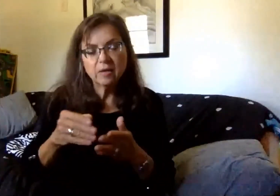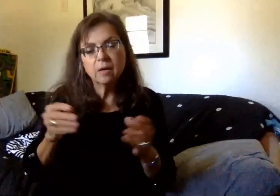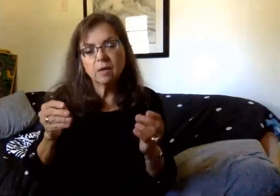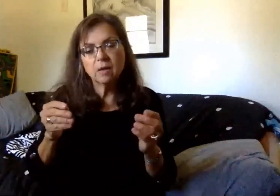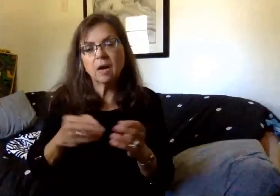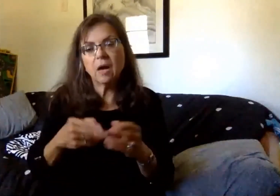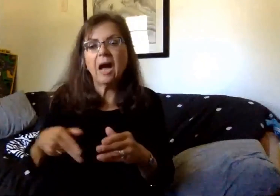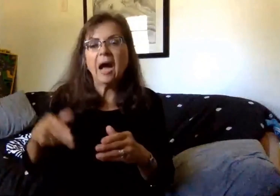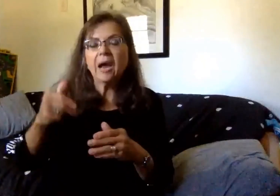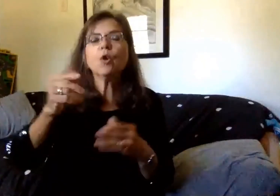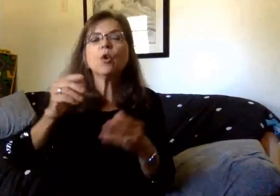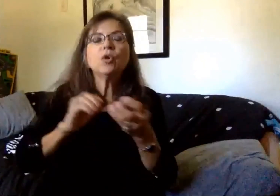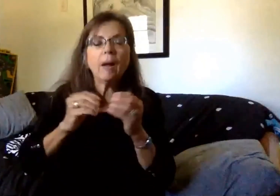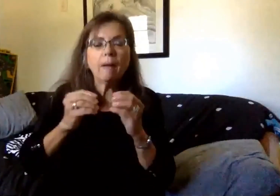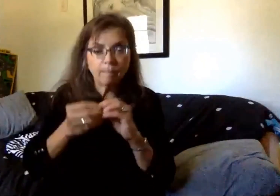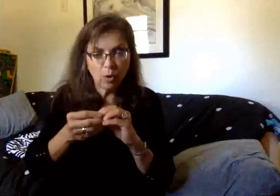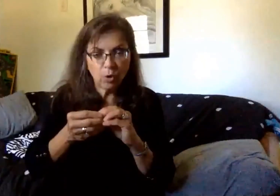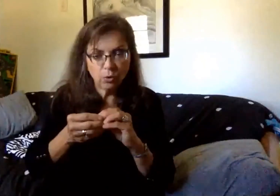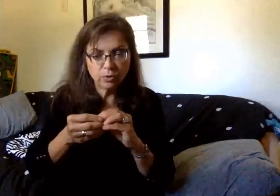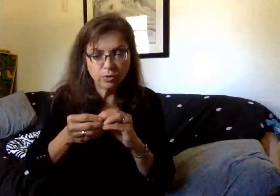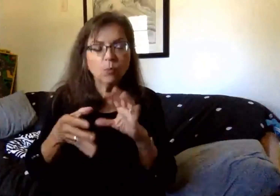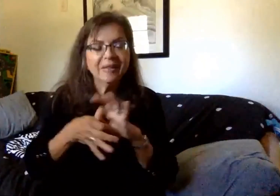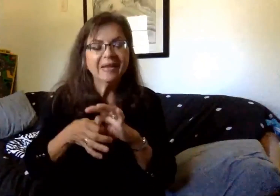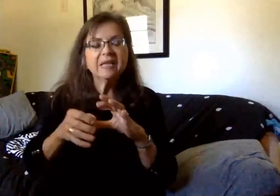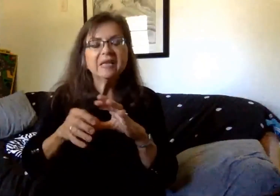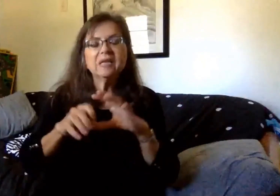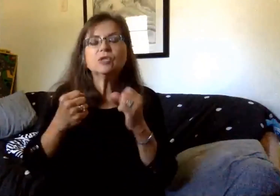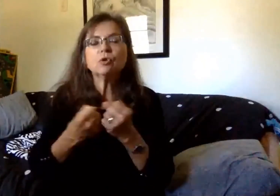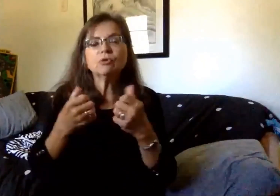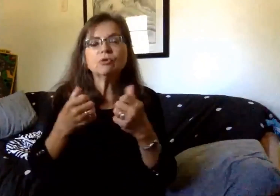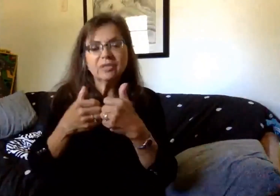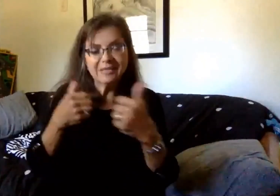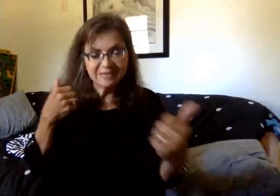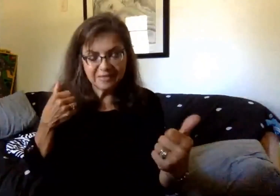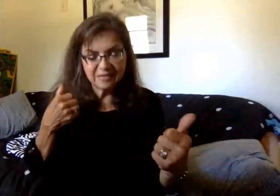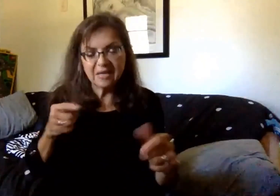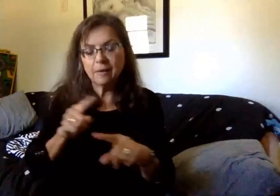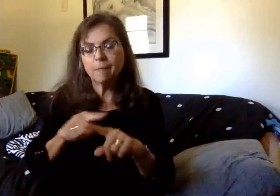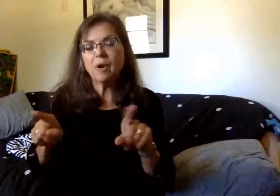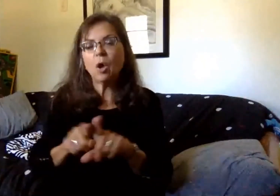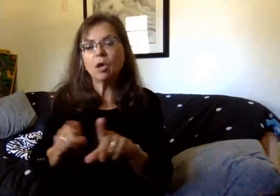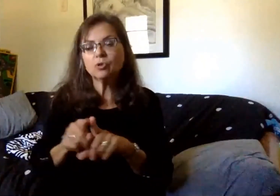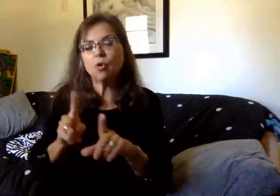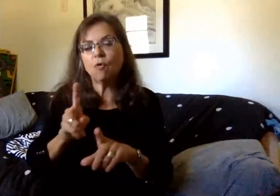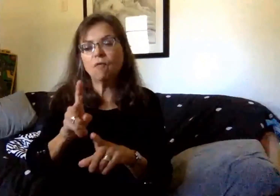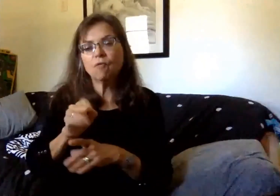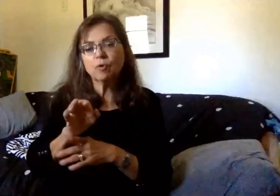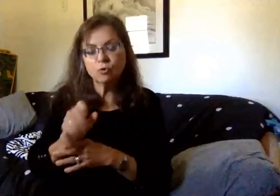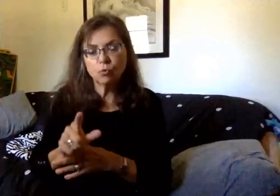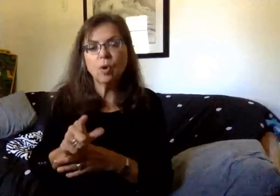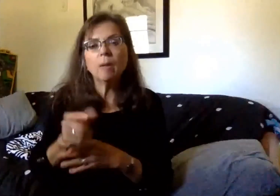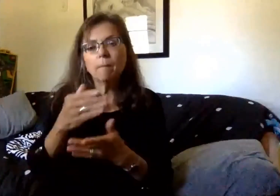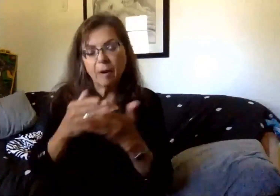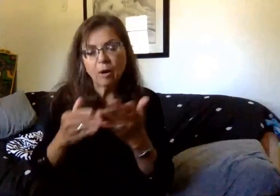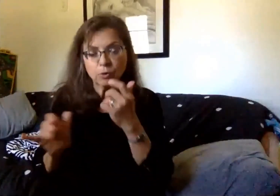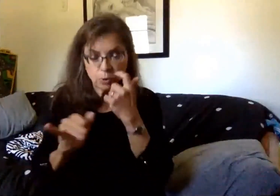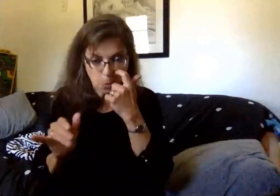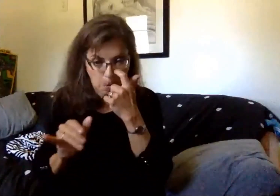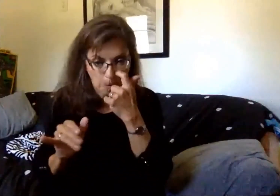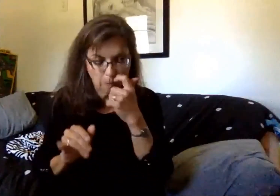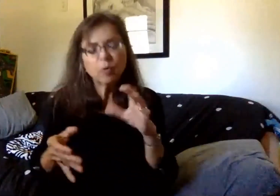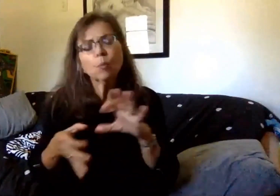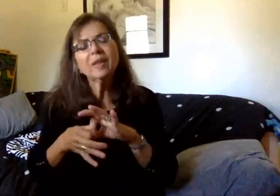in to maintain the social distancing, but there will also be a virtual component as well. For our kindergarten